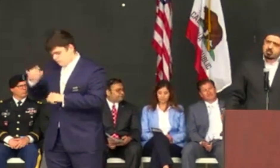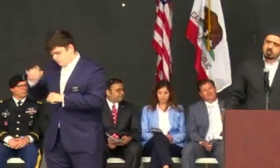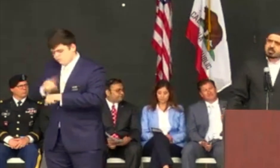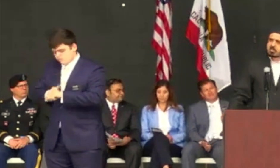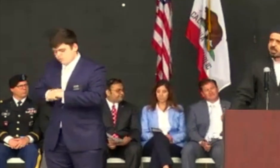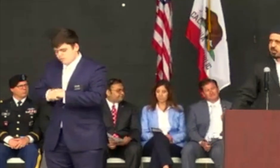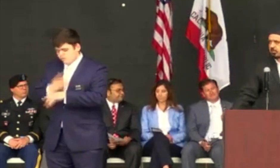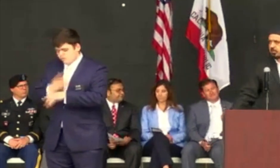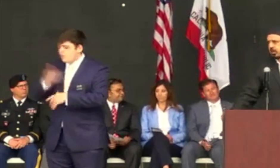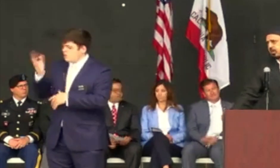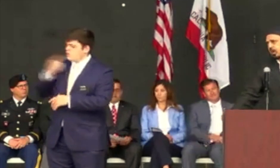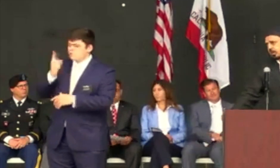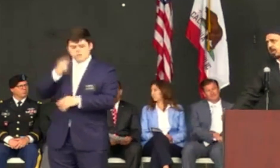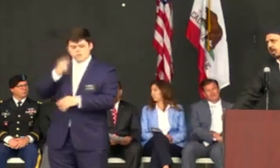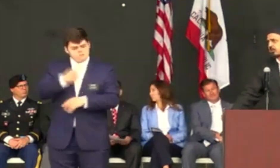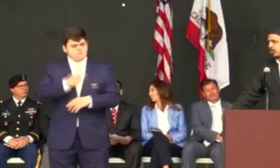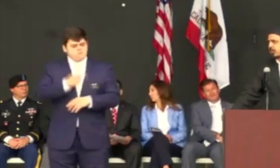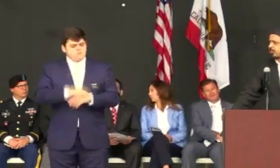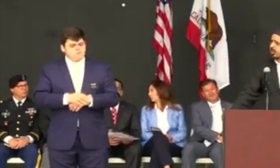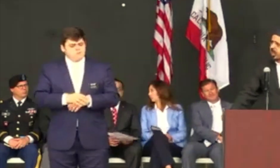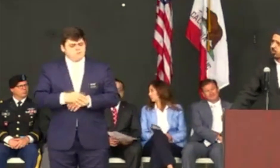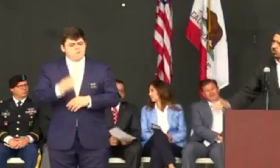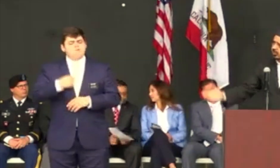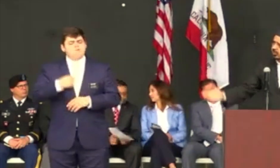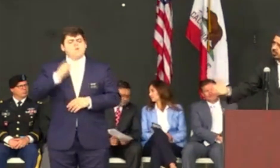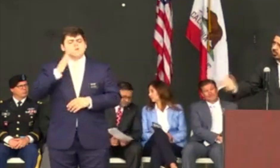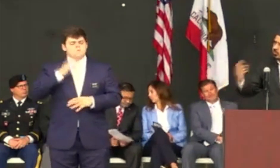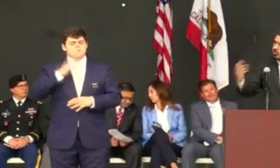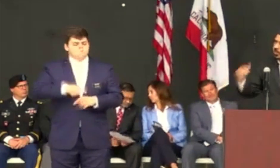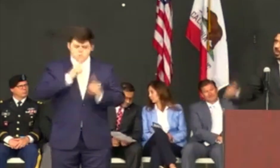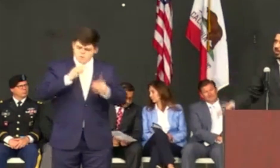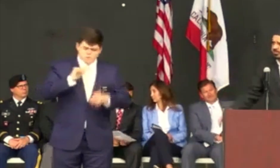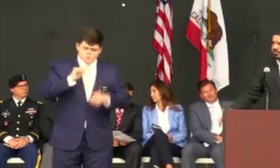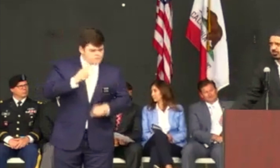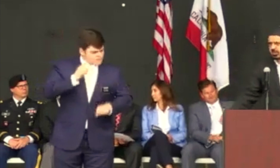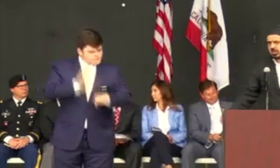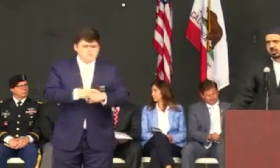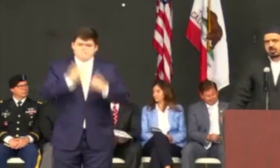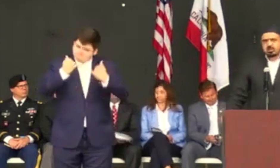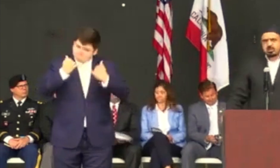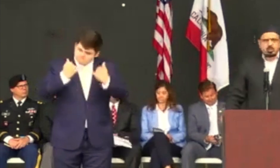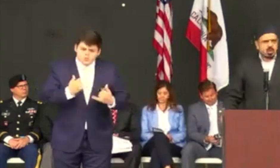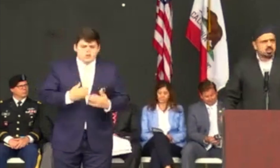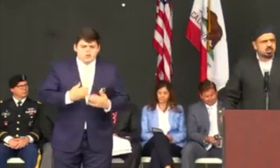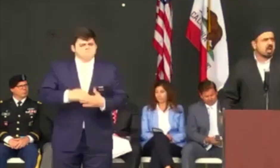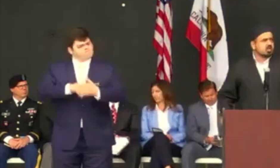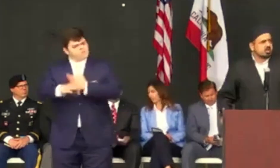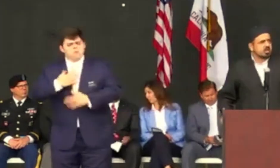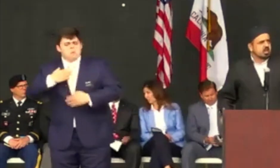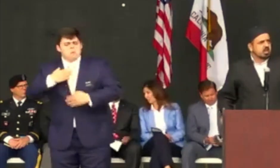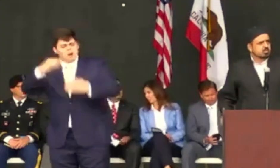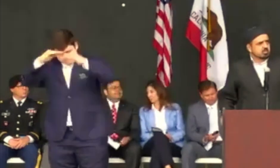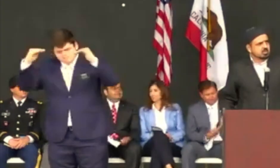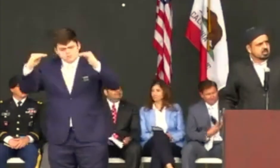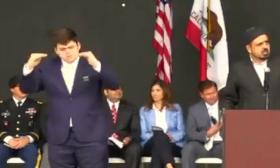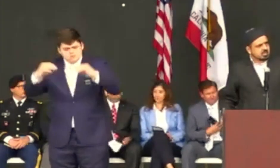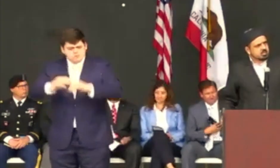to him, I'm going to answer that prayer now, so enter my paradise. The prayers either will get answered immediately, or it's